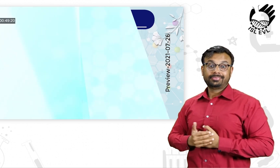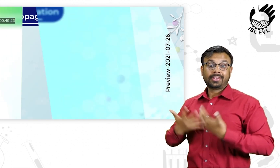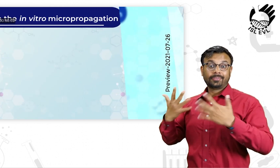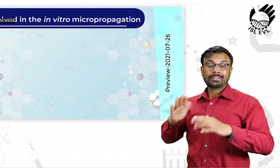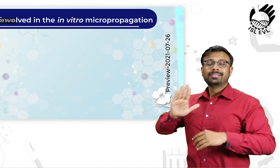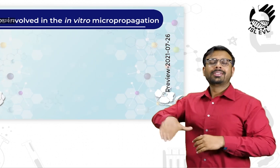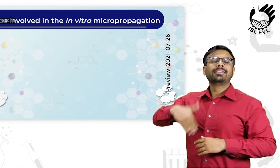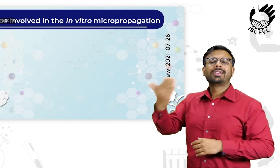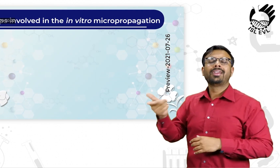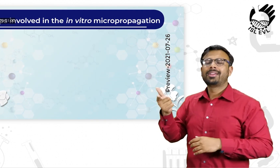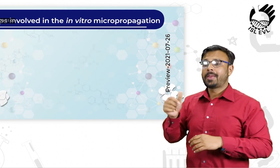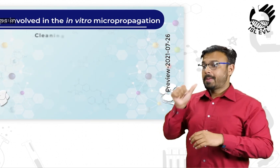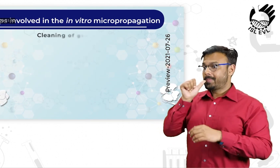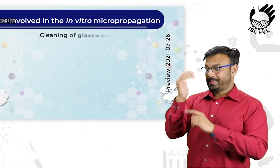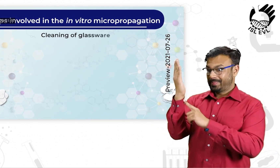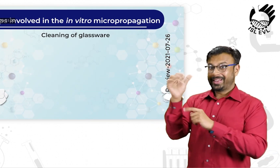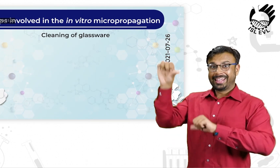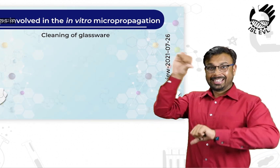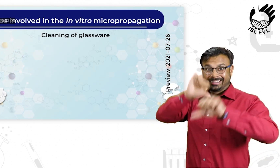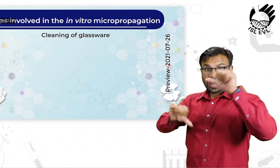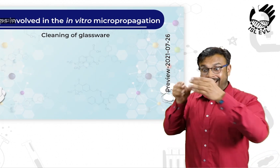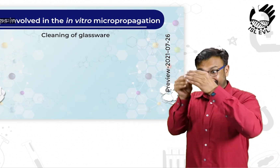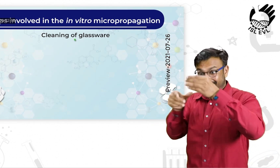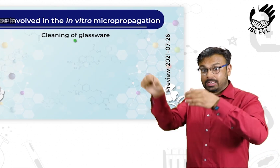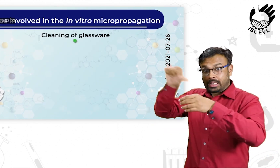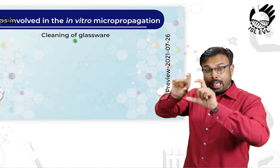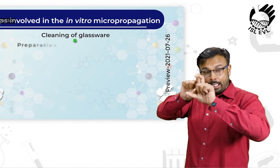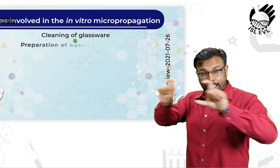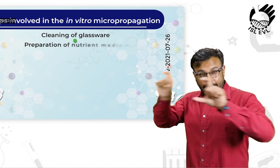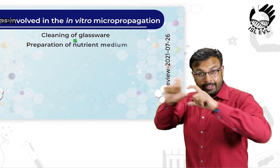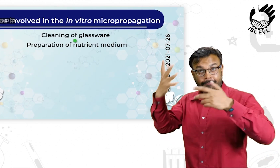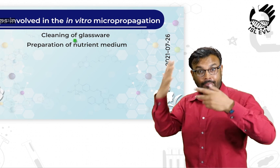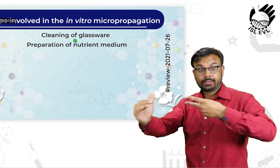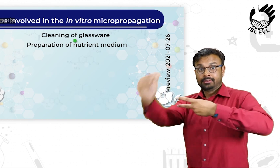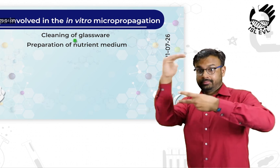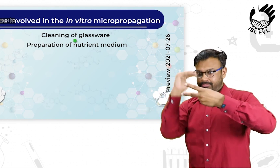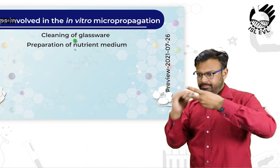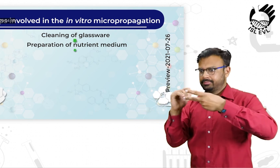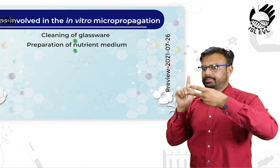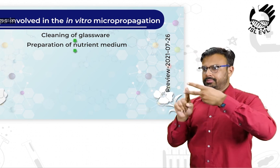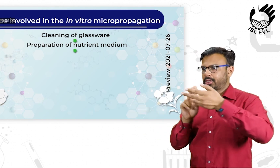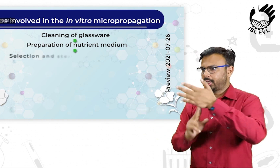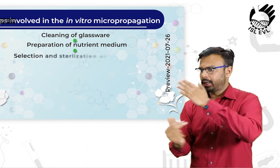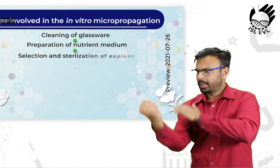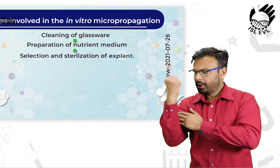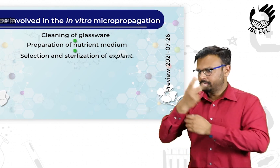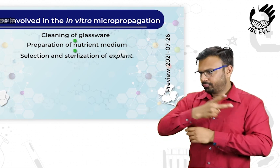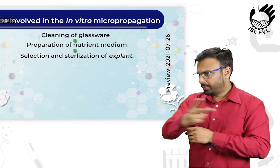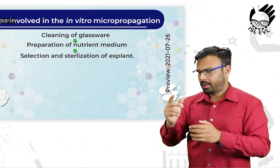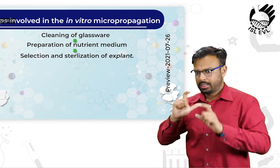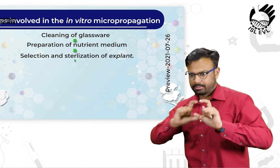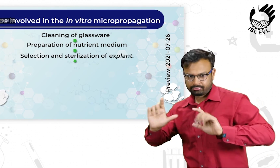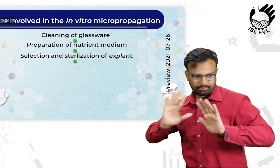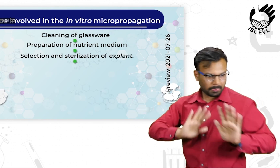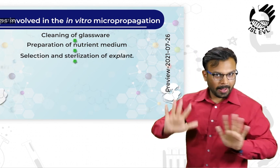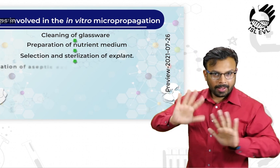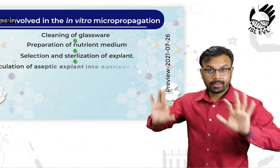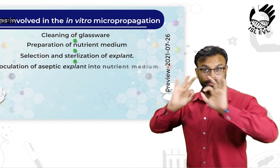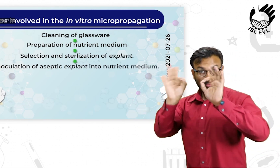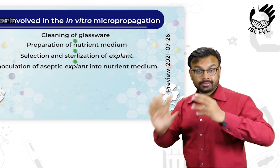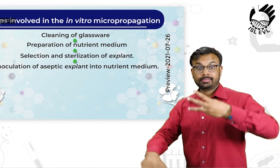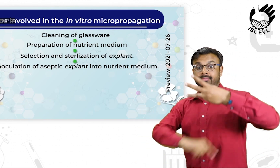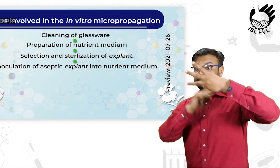Steps involved in the in vitro micropropagation. Cleaning of glassware. Preparation of nutrient medium.